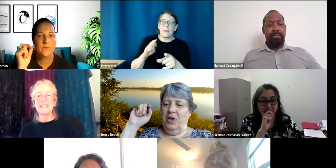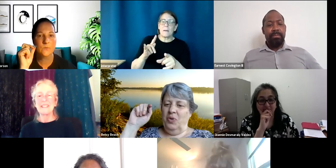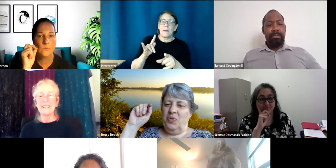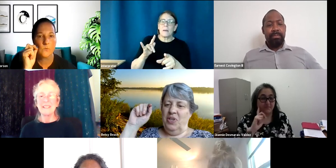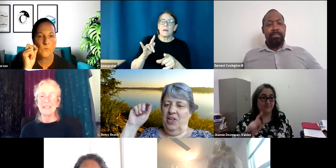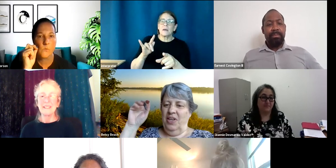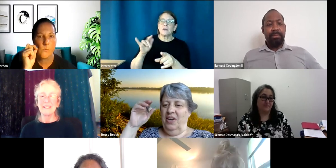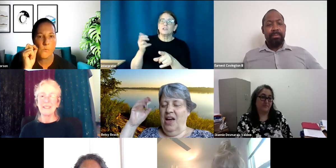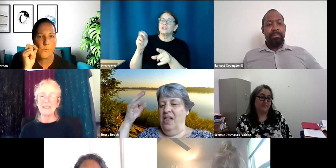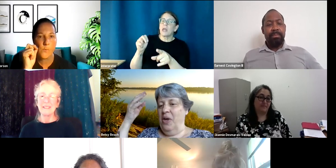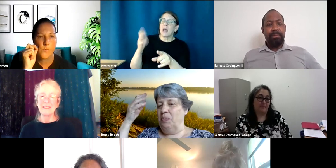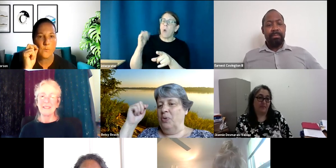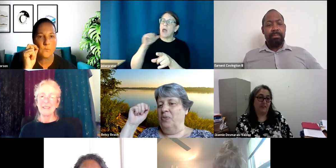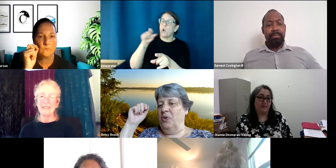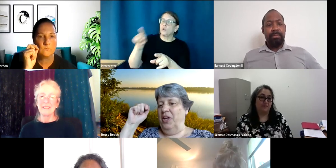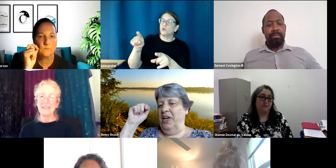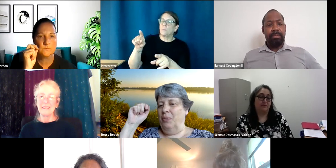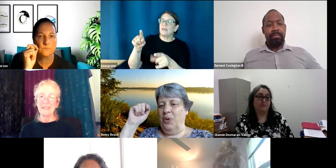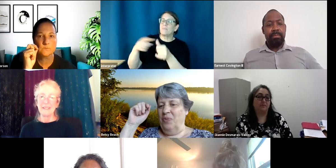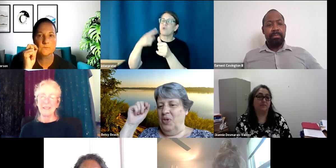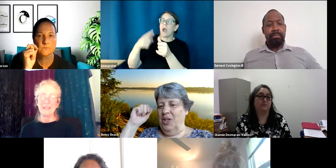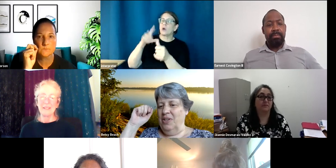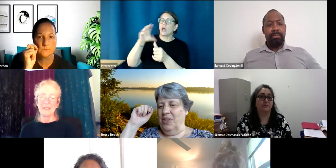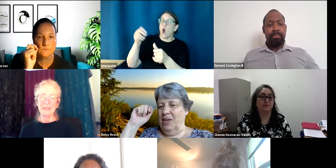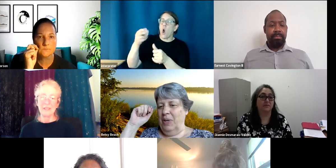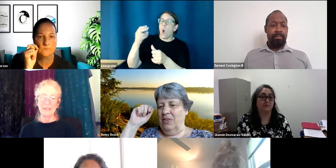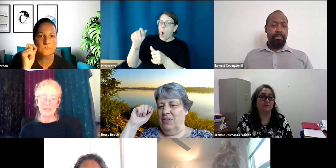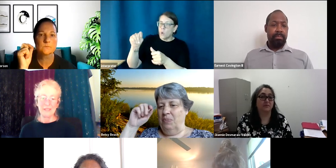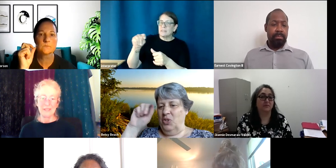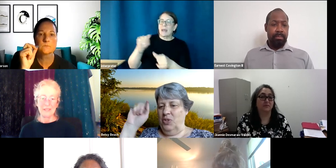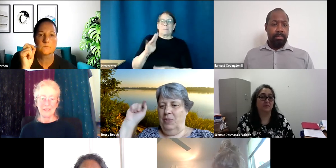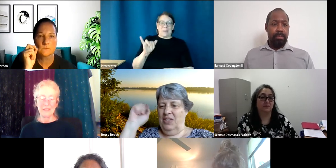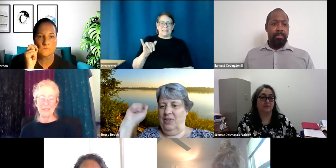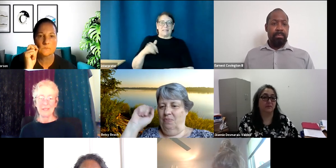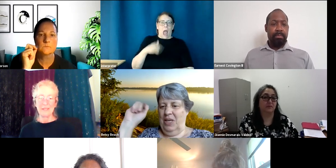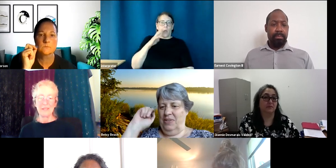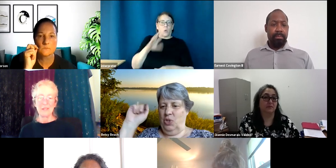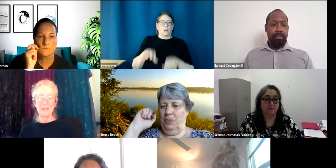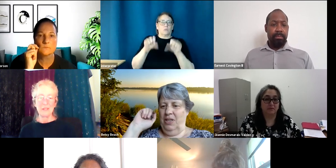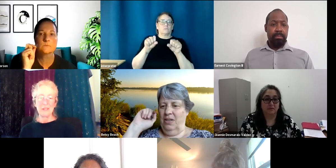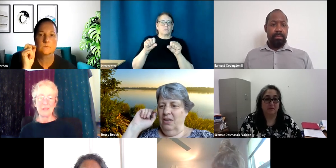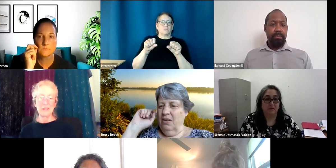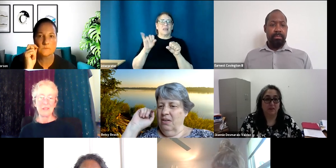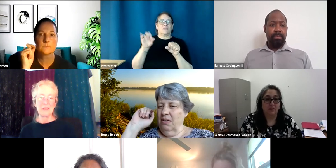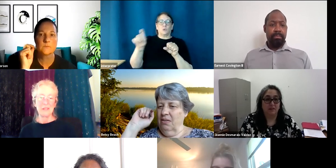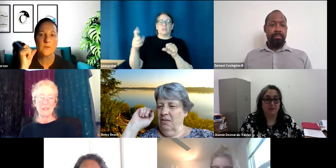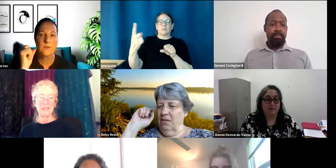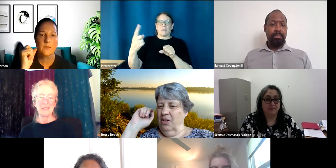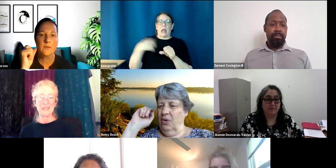-host and then I'll help you if you need help. Or if you need to think about something, just mess, message me, you know,